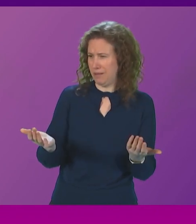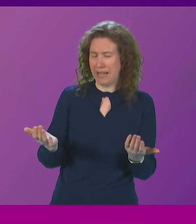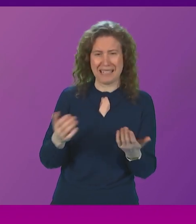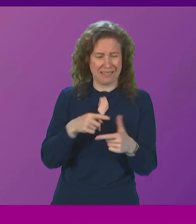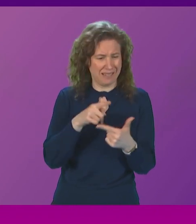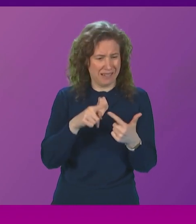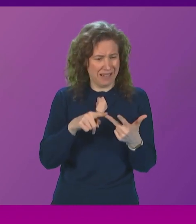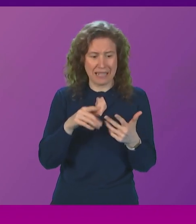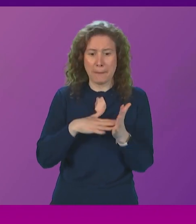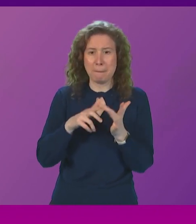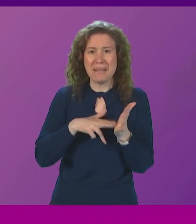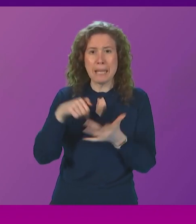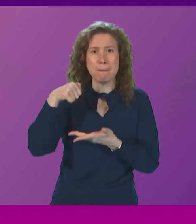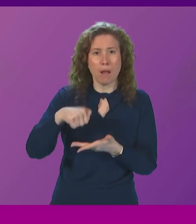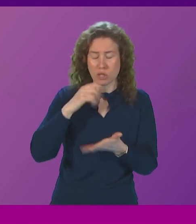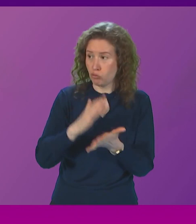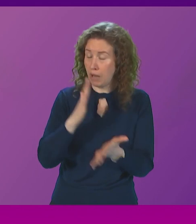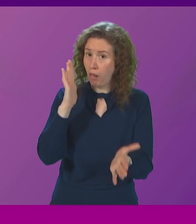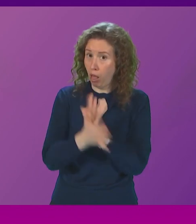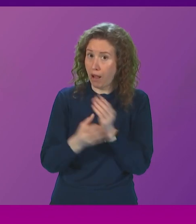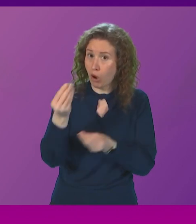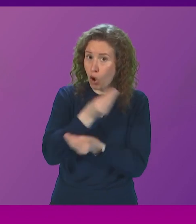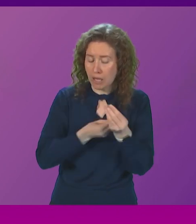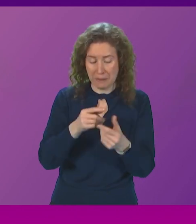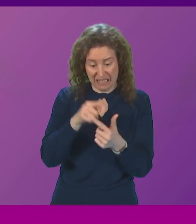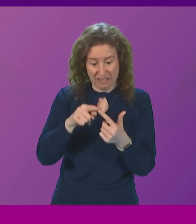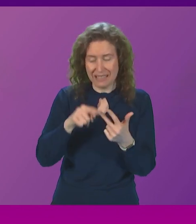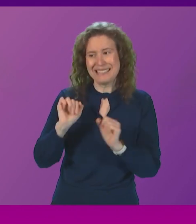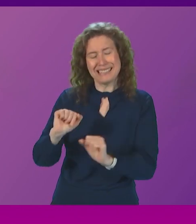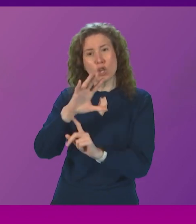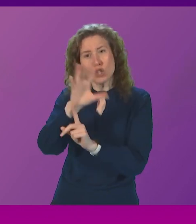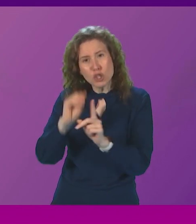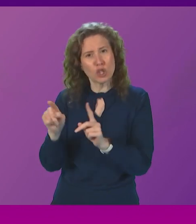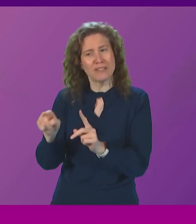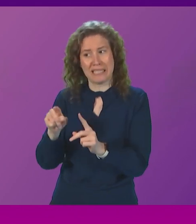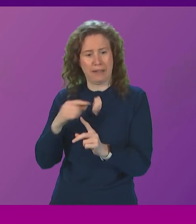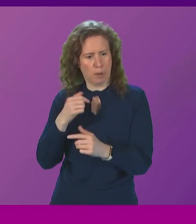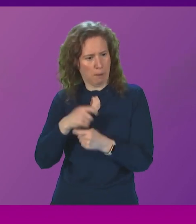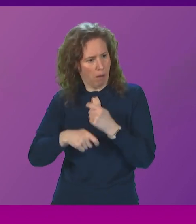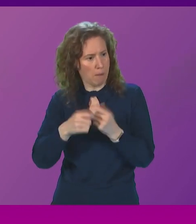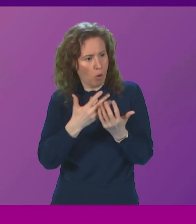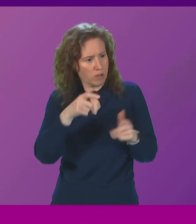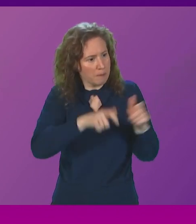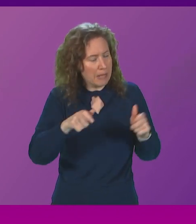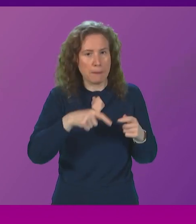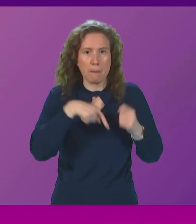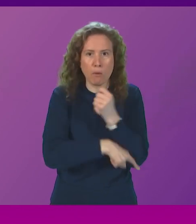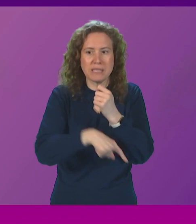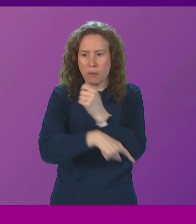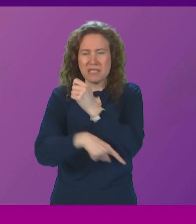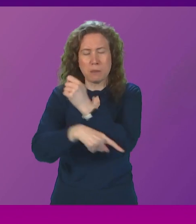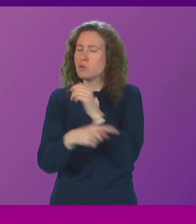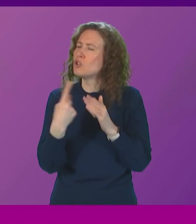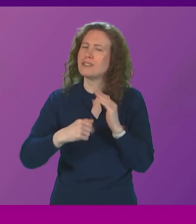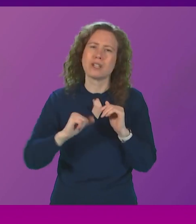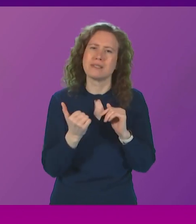wrecks a complete havoc on our economy that it is their actions that have pushed more people into poverty not just in Scotland but right up and